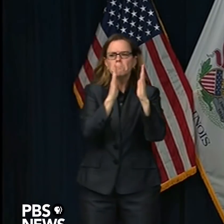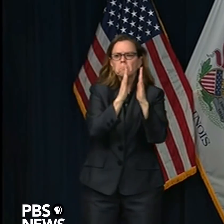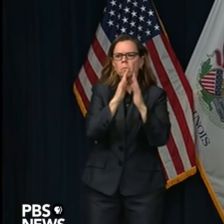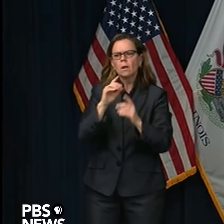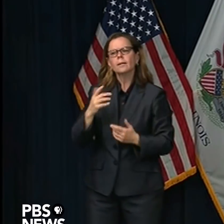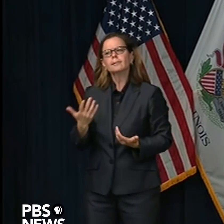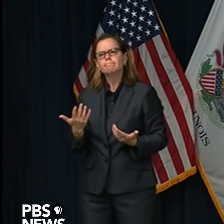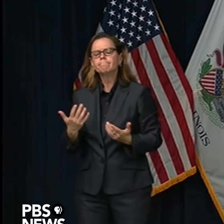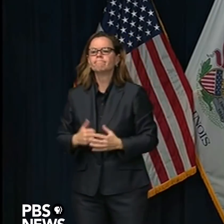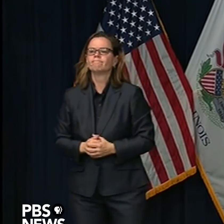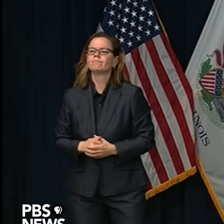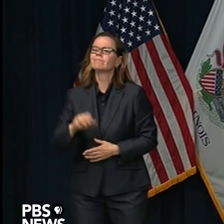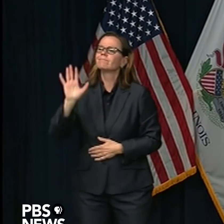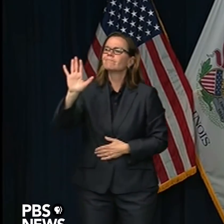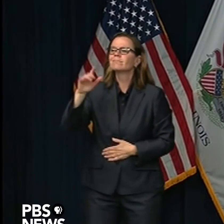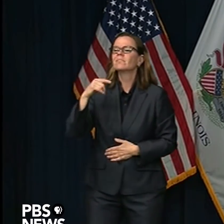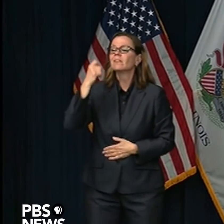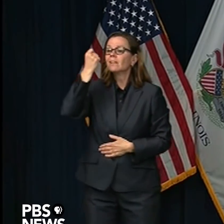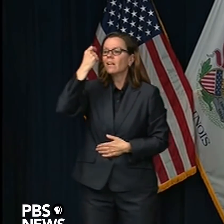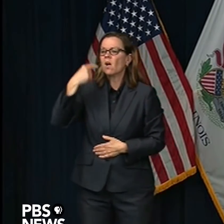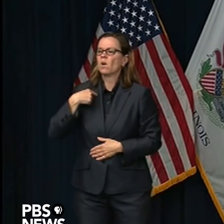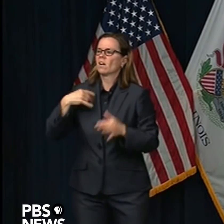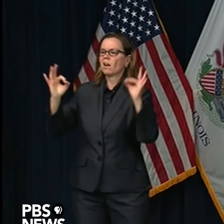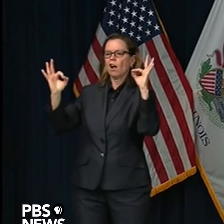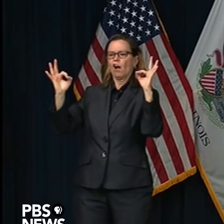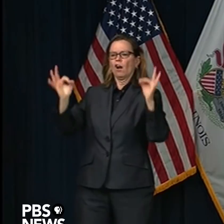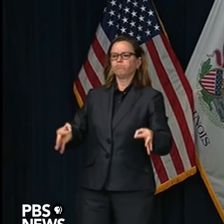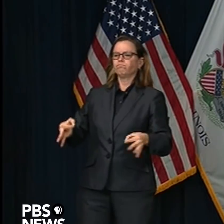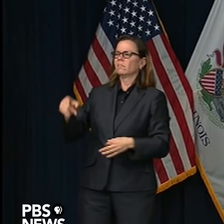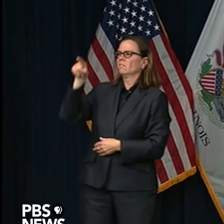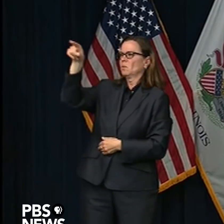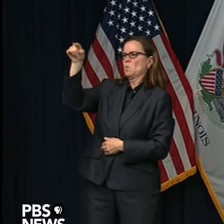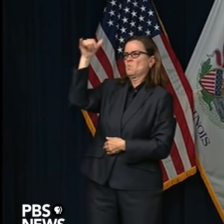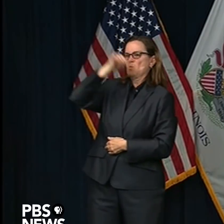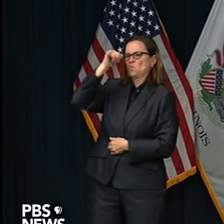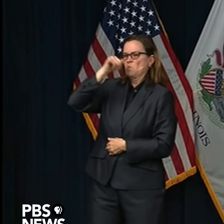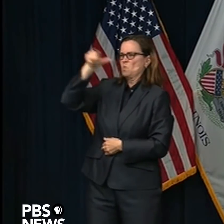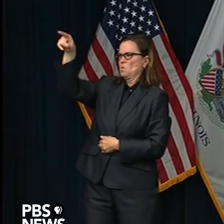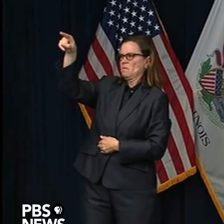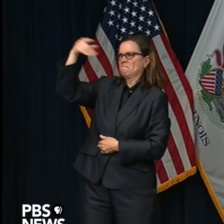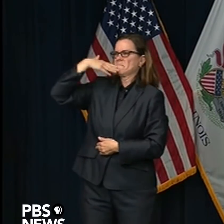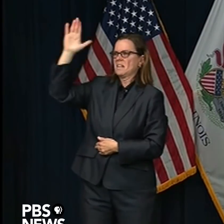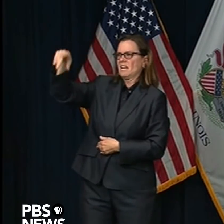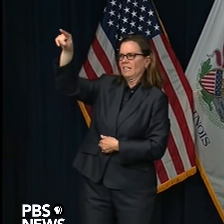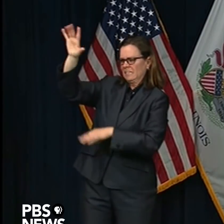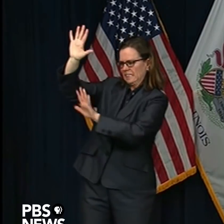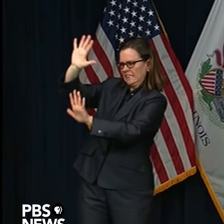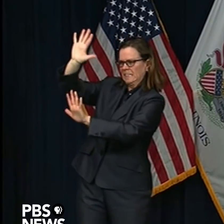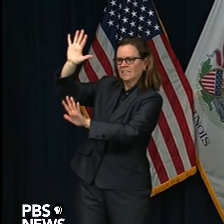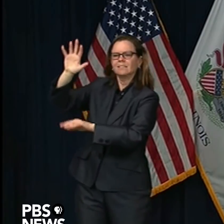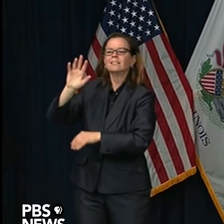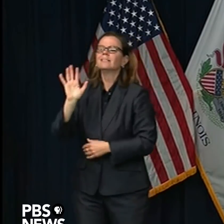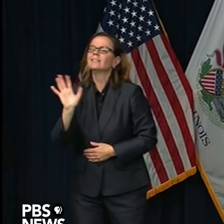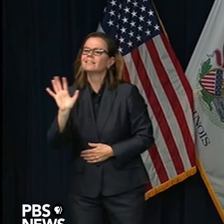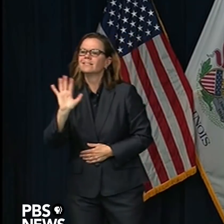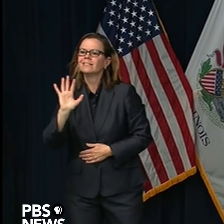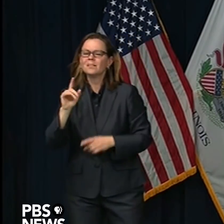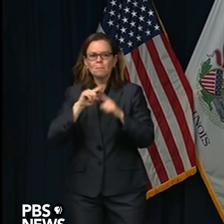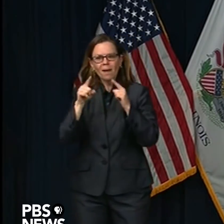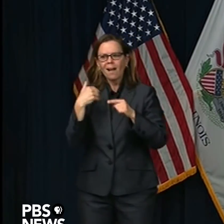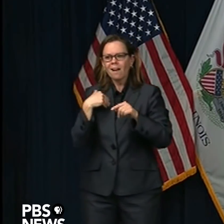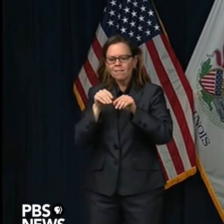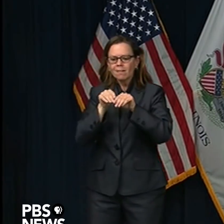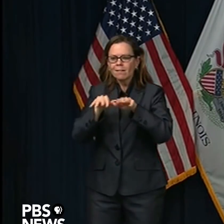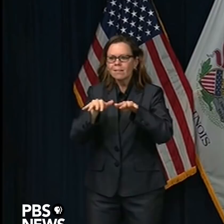in the zip codes and the tallies that we have there because we do know that there are many more positive cases than we have actually